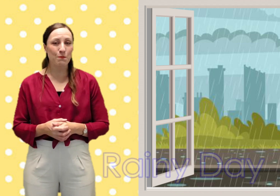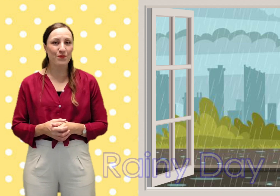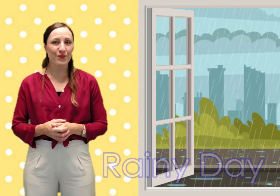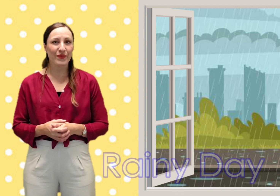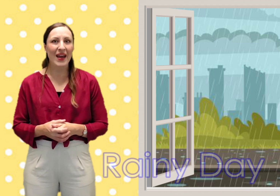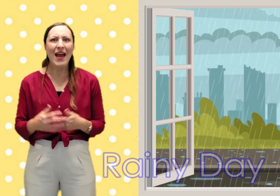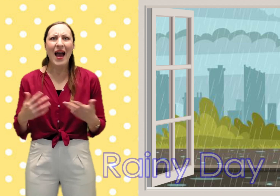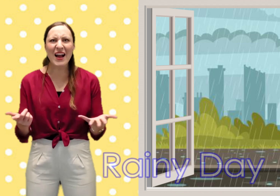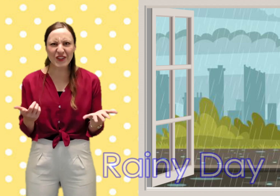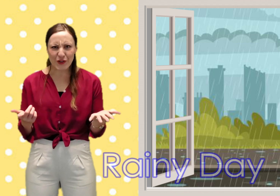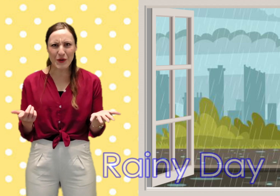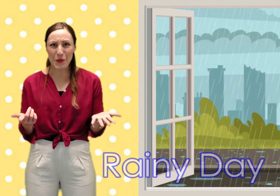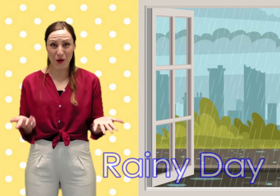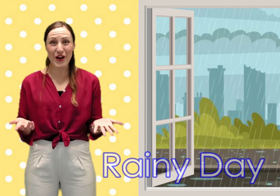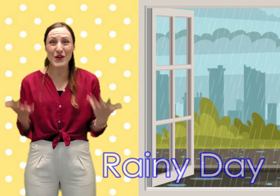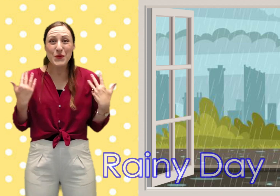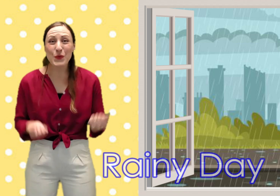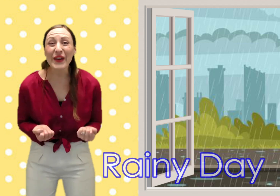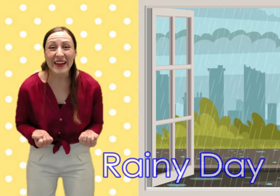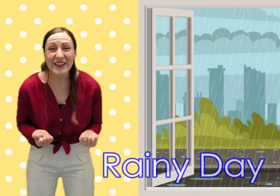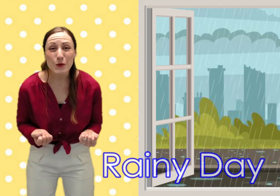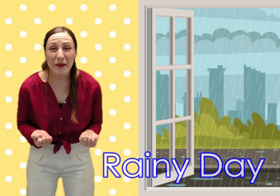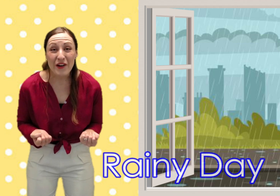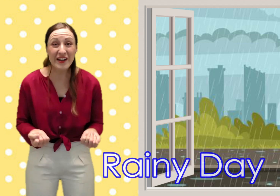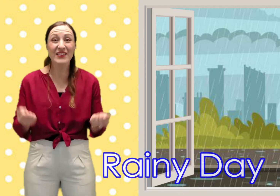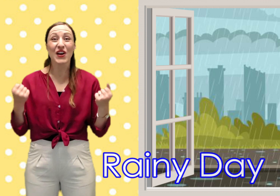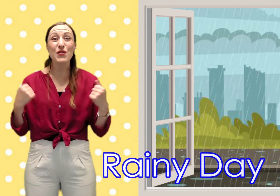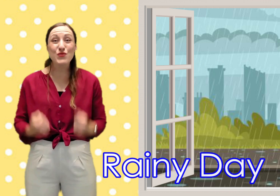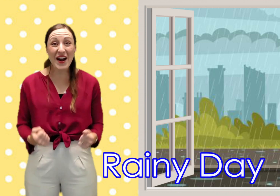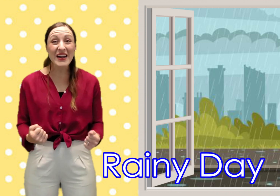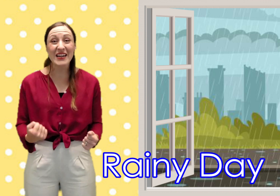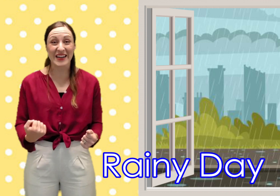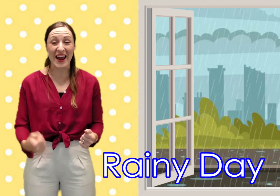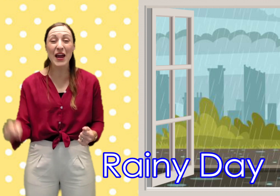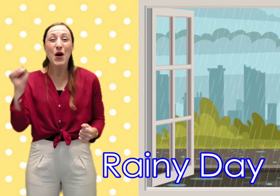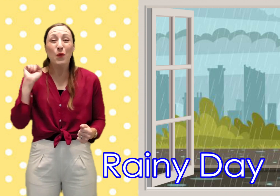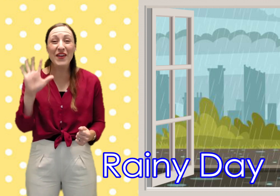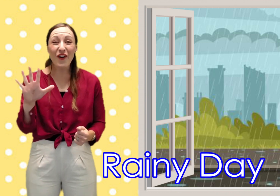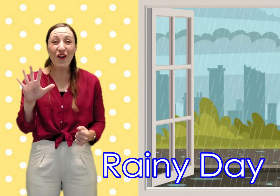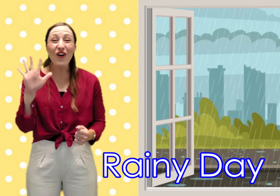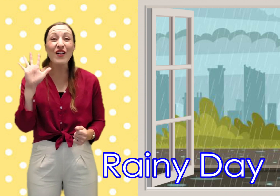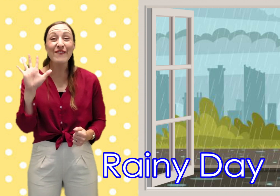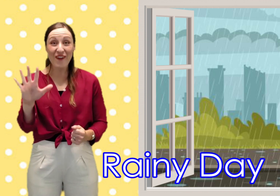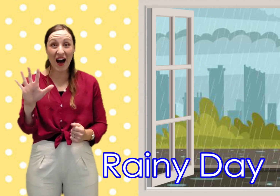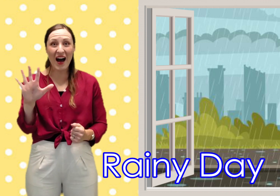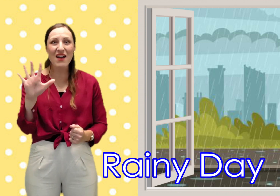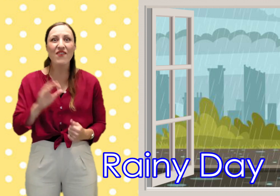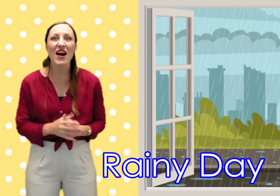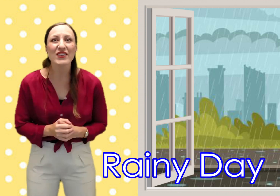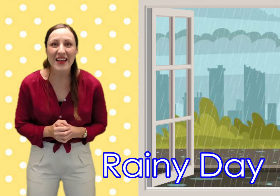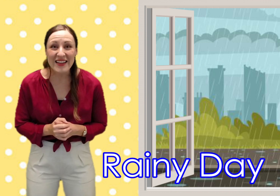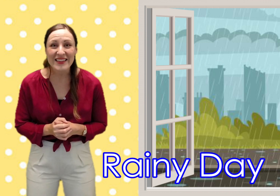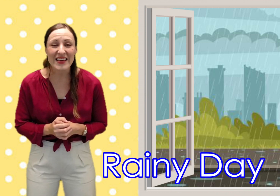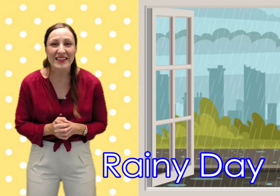and do you know what we can experience a rainy day with all five of our senses